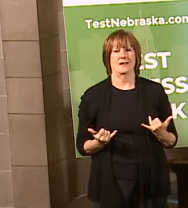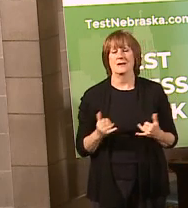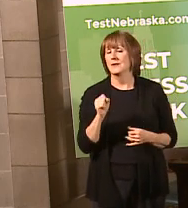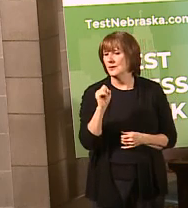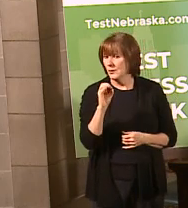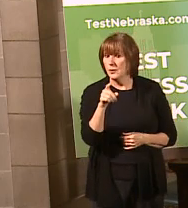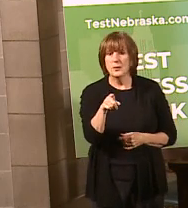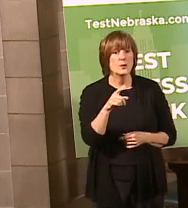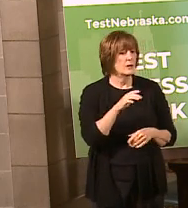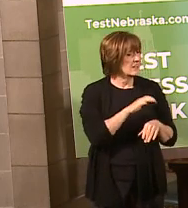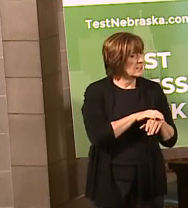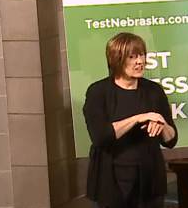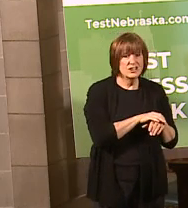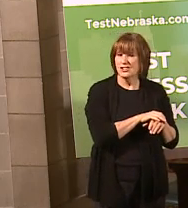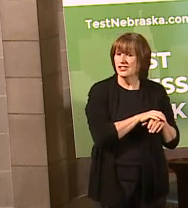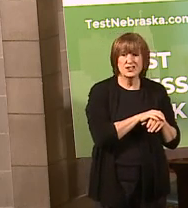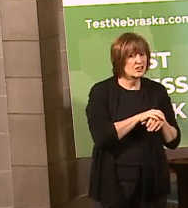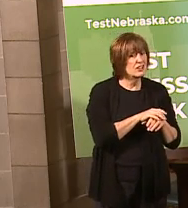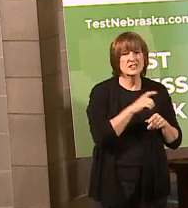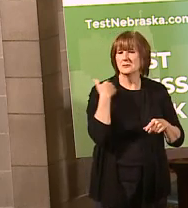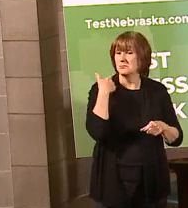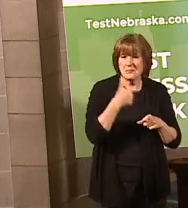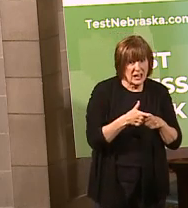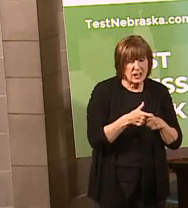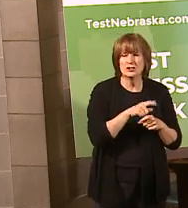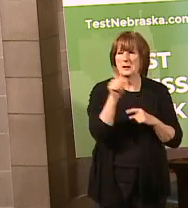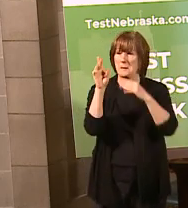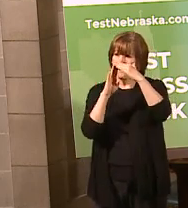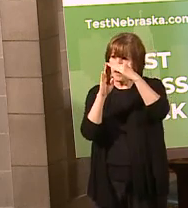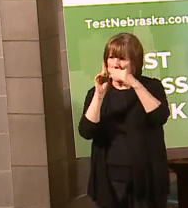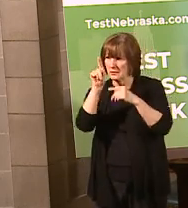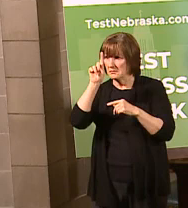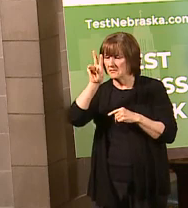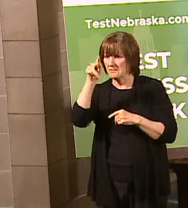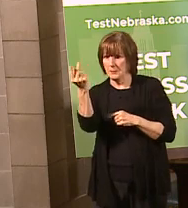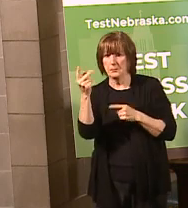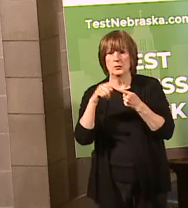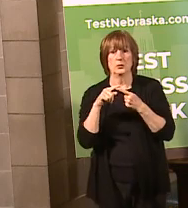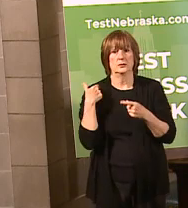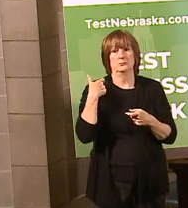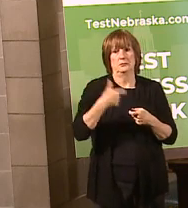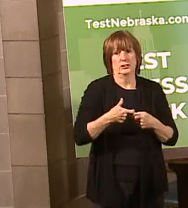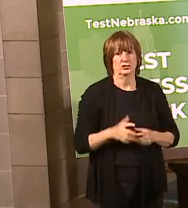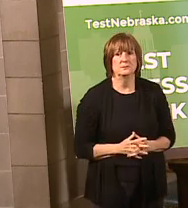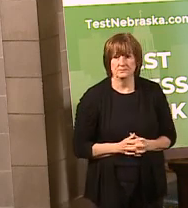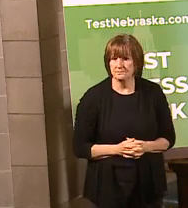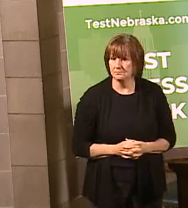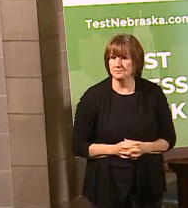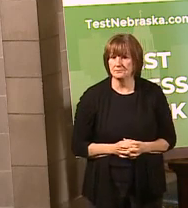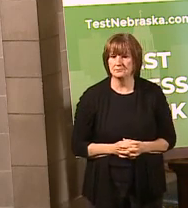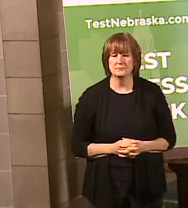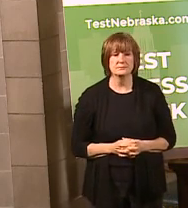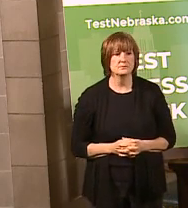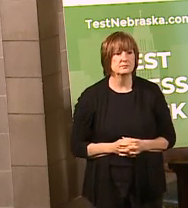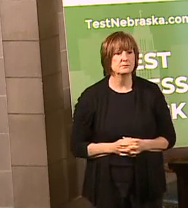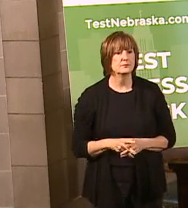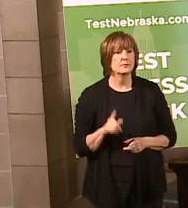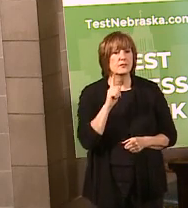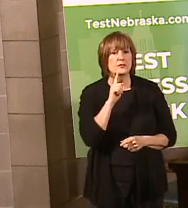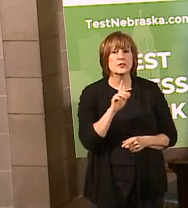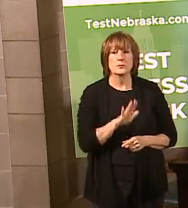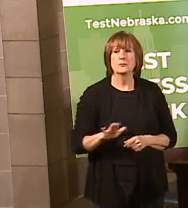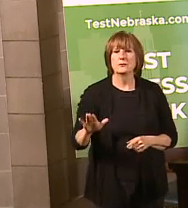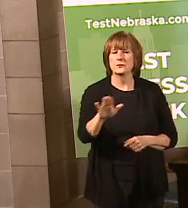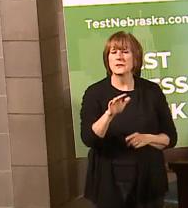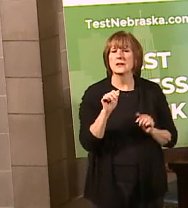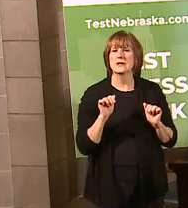you are in English, you want to flip it. There's a little box up in the upper right-hand corner. I suppose it would be for the folks from your perspective